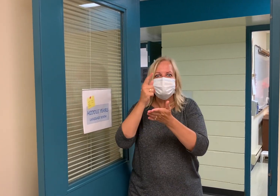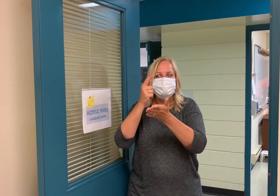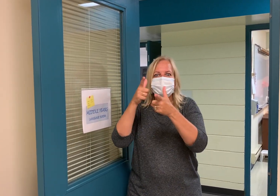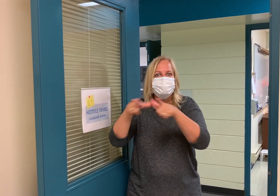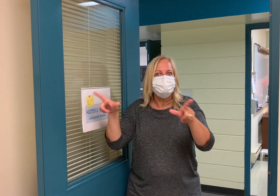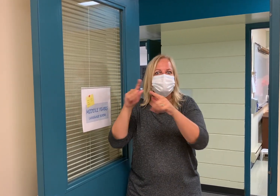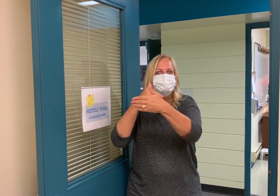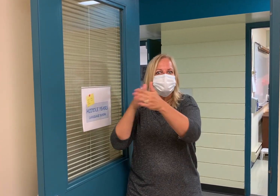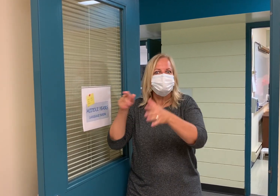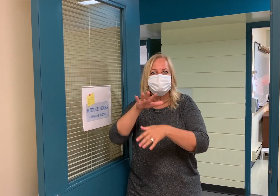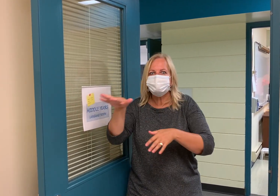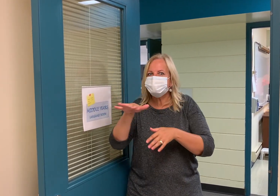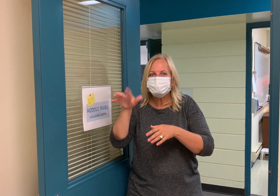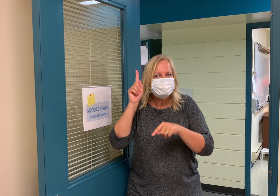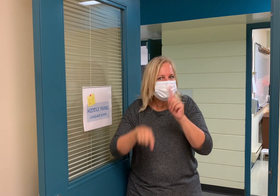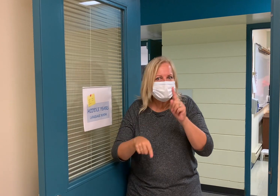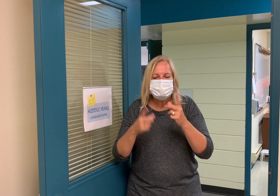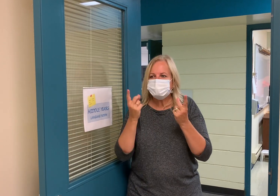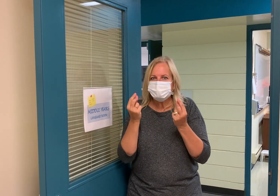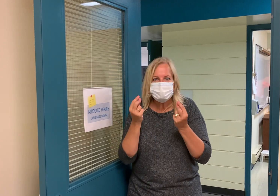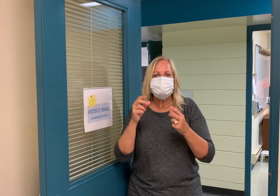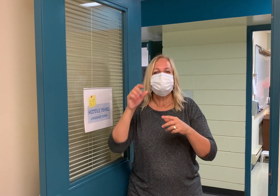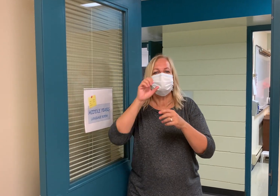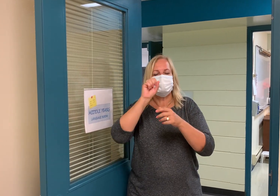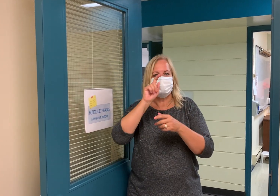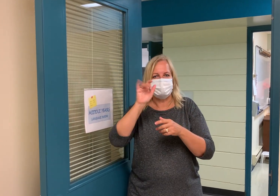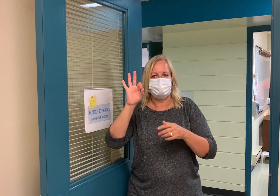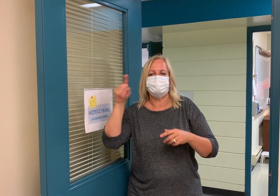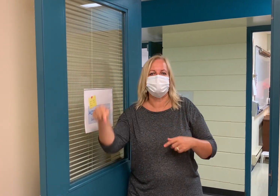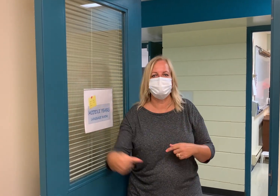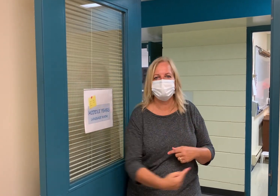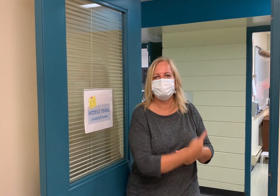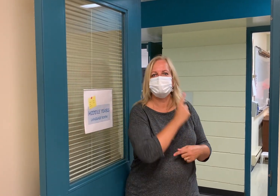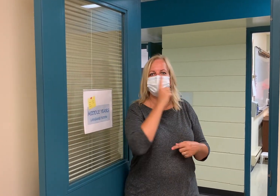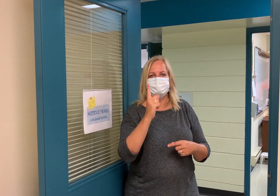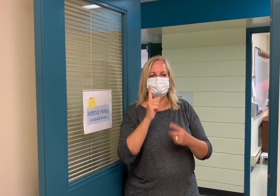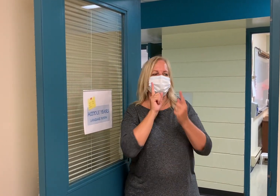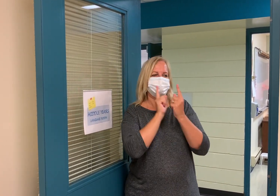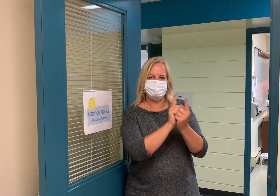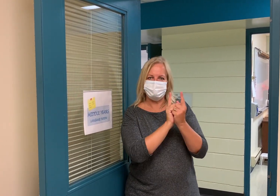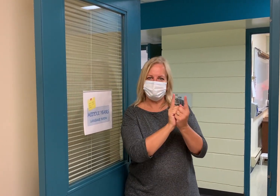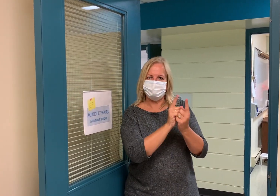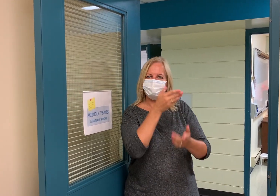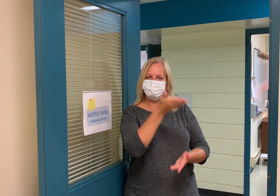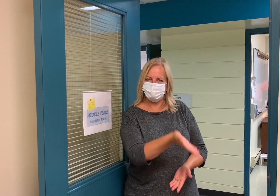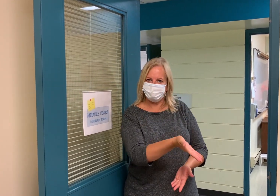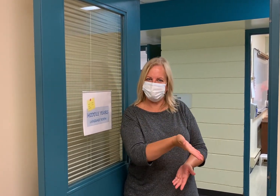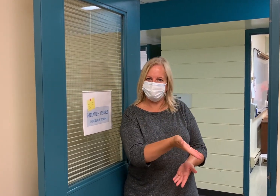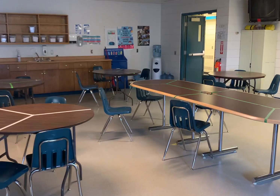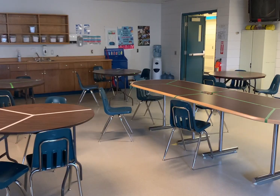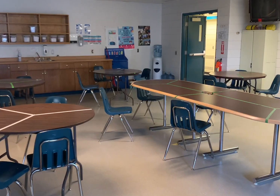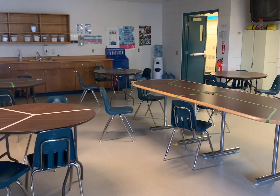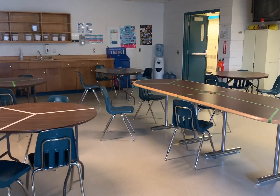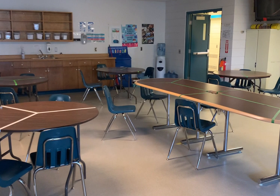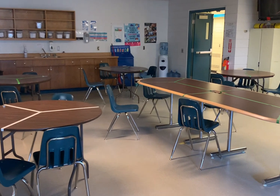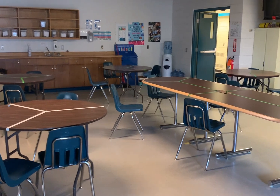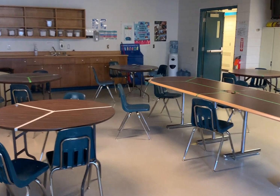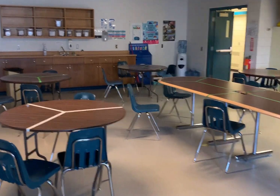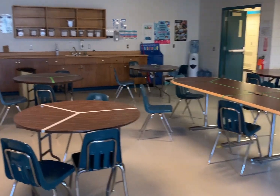years to mix in public spaces. So they aren't able to share those spaces. So the staff from downstairs will come upstairs to work with the middle year